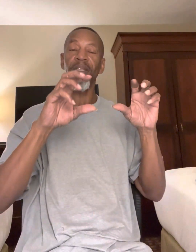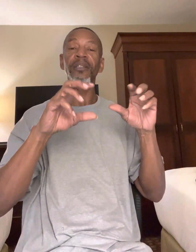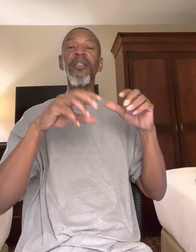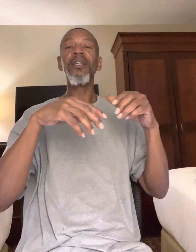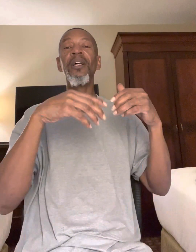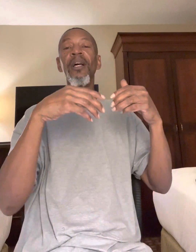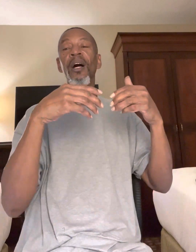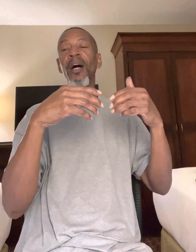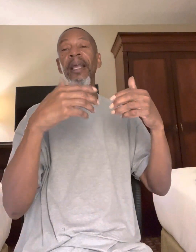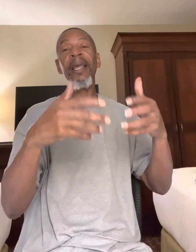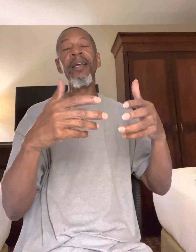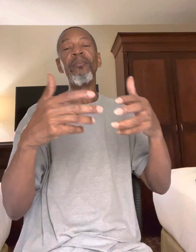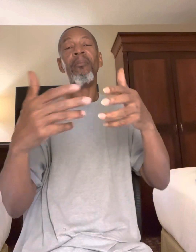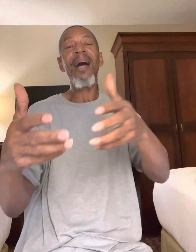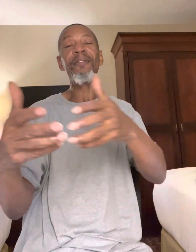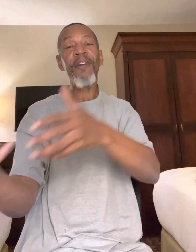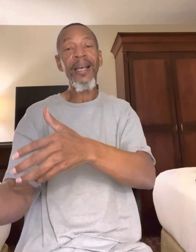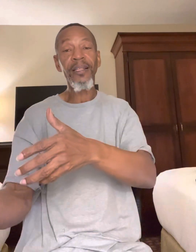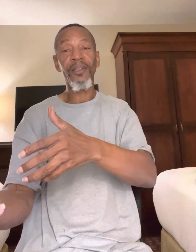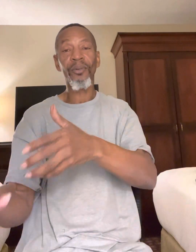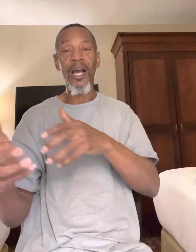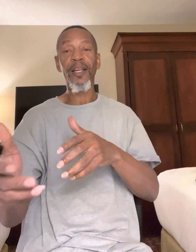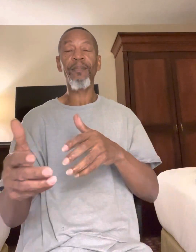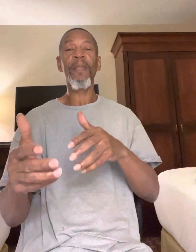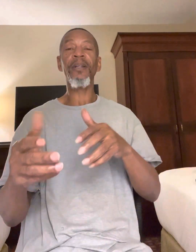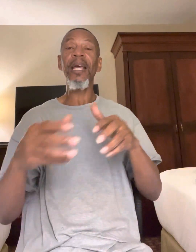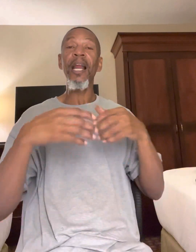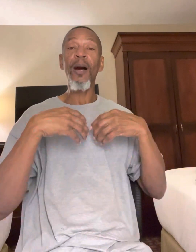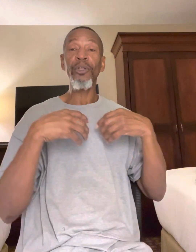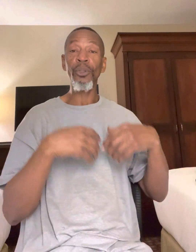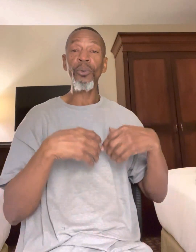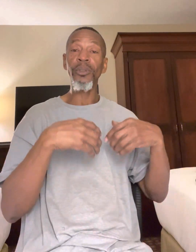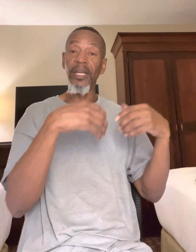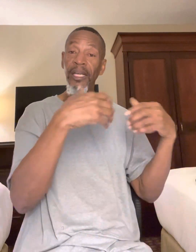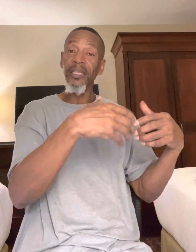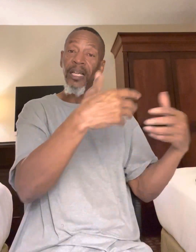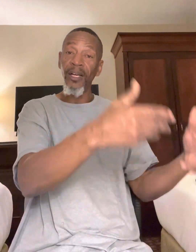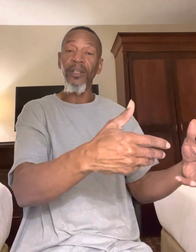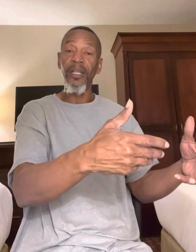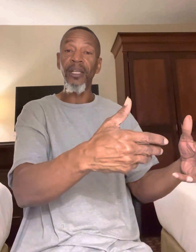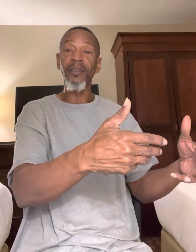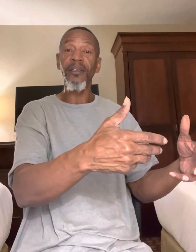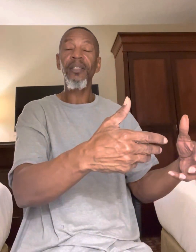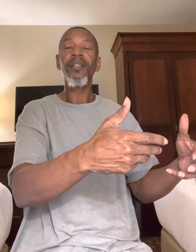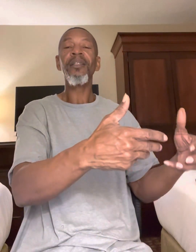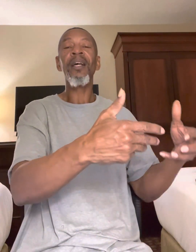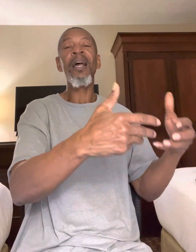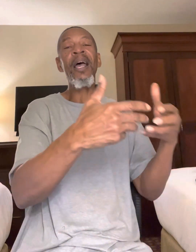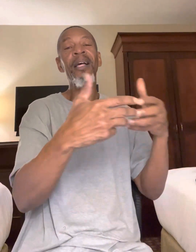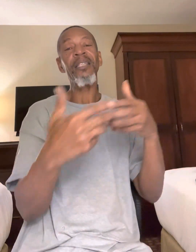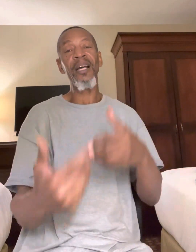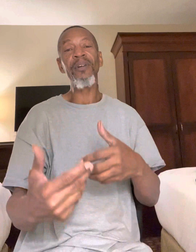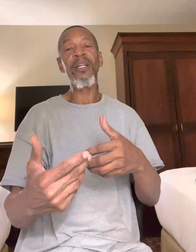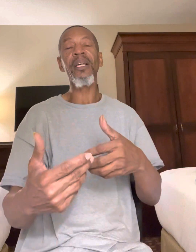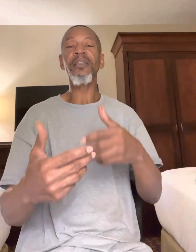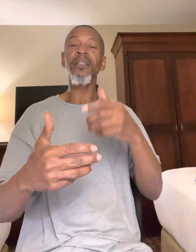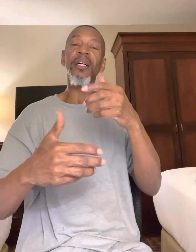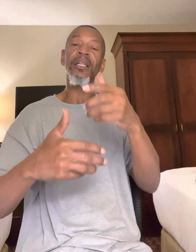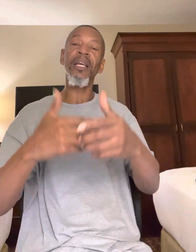in my fight, right, that I'm using his evidence as evidence against